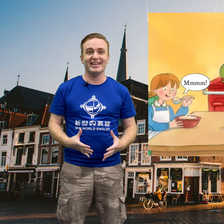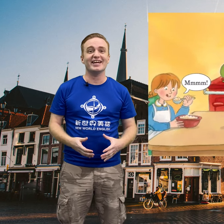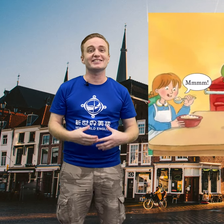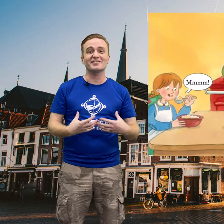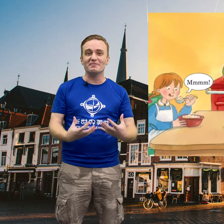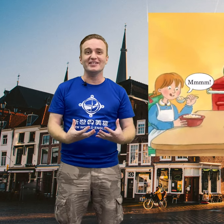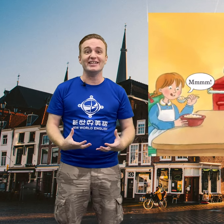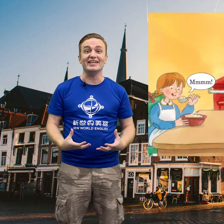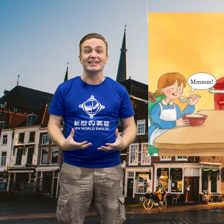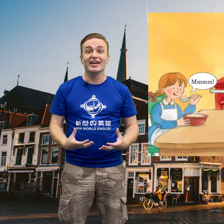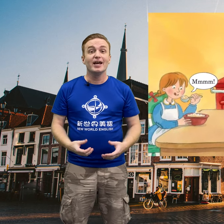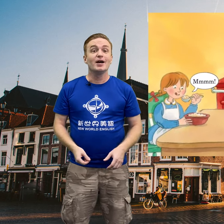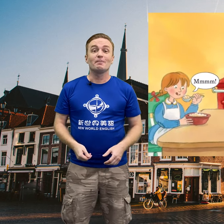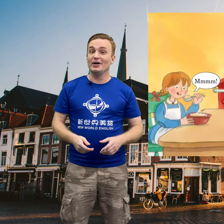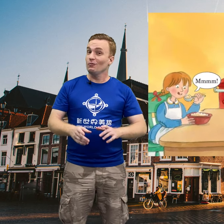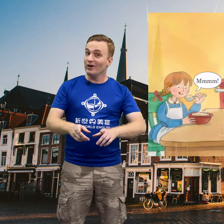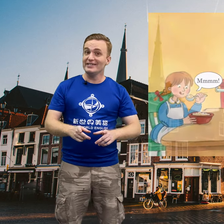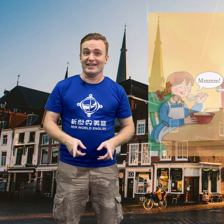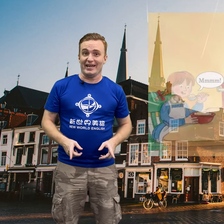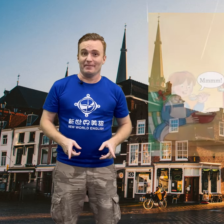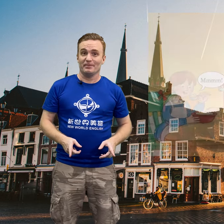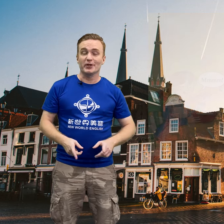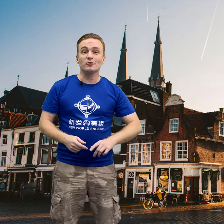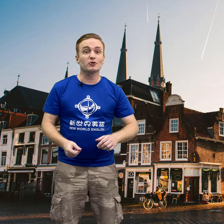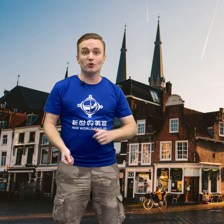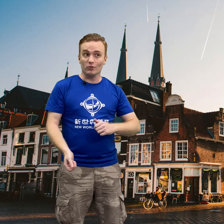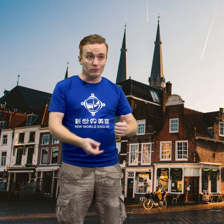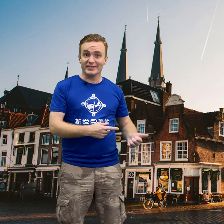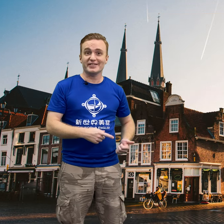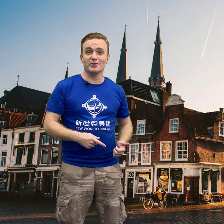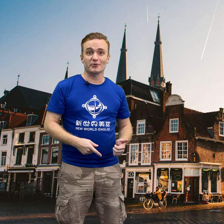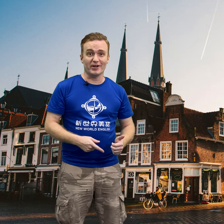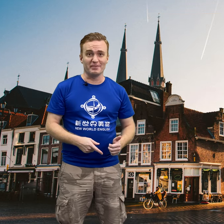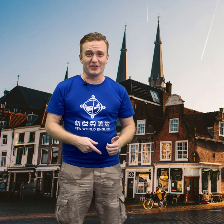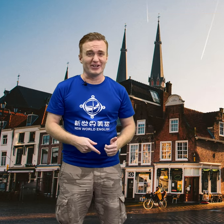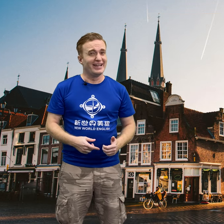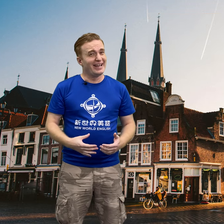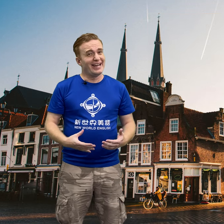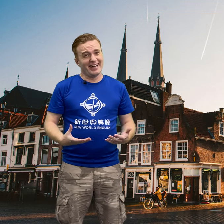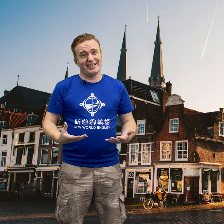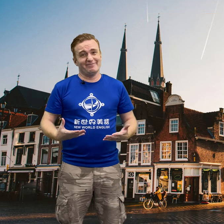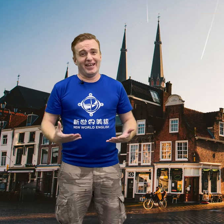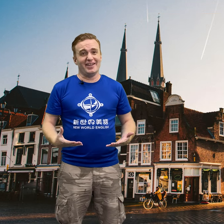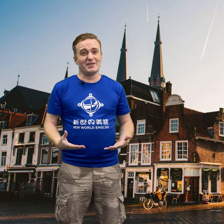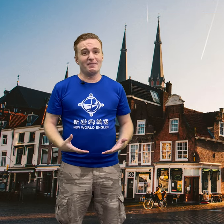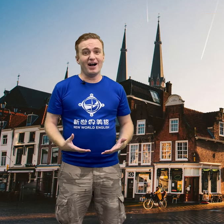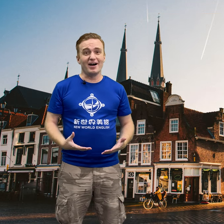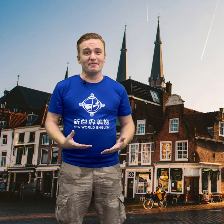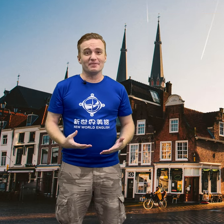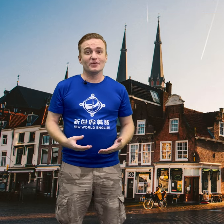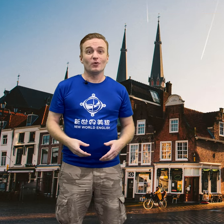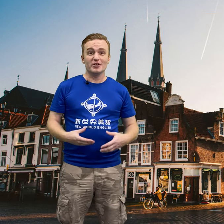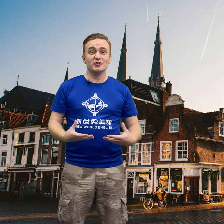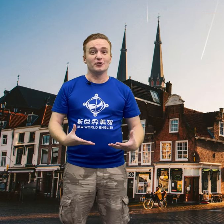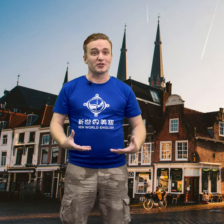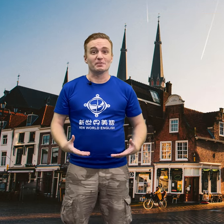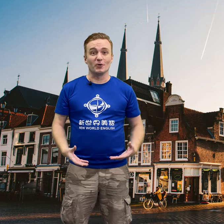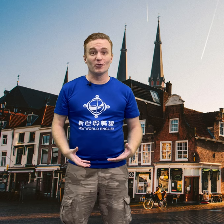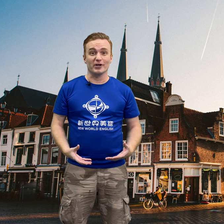They had something to eat. But one day, the little girl went to see her grandmother and the mom wanted to cook some porridge.